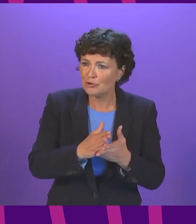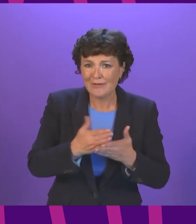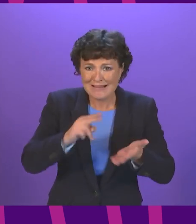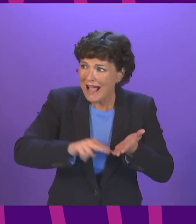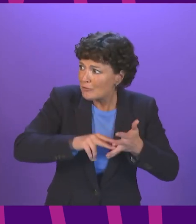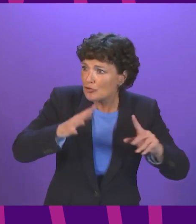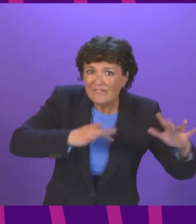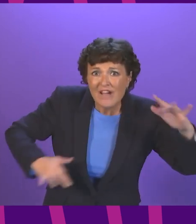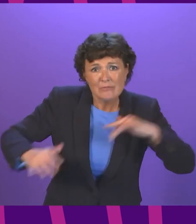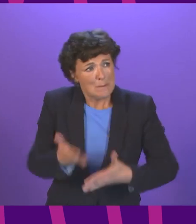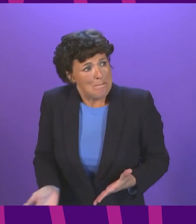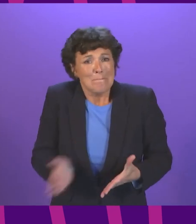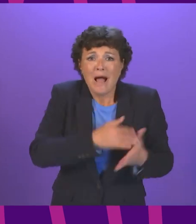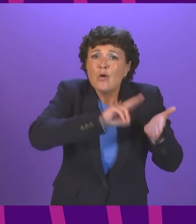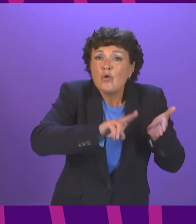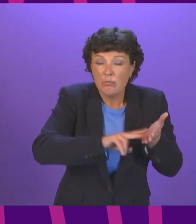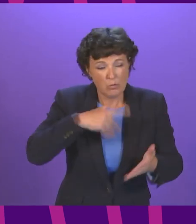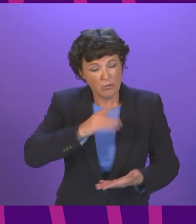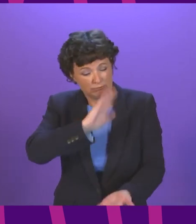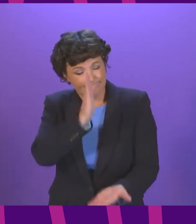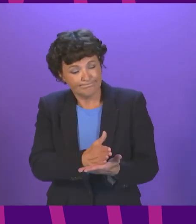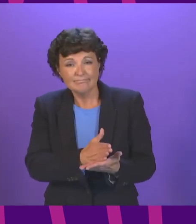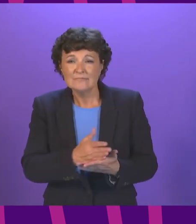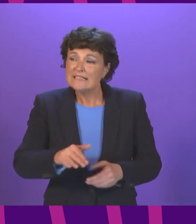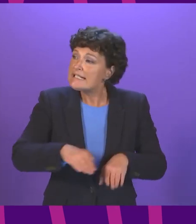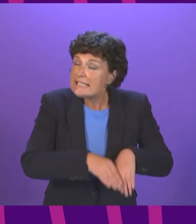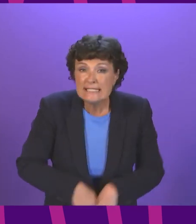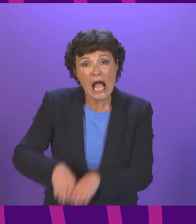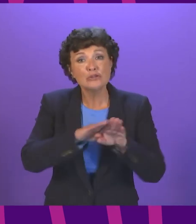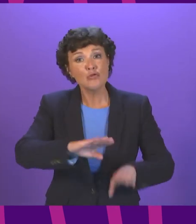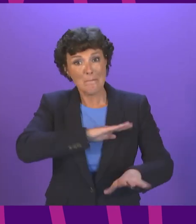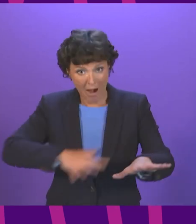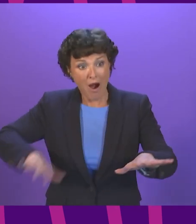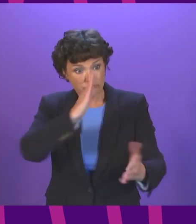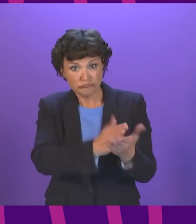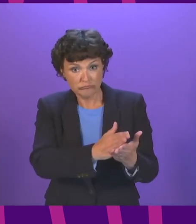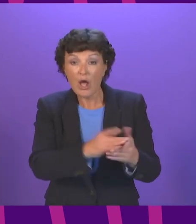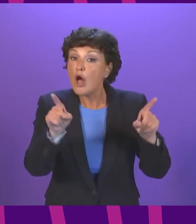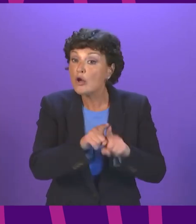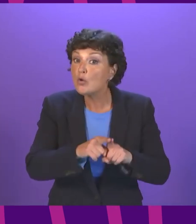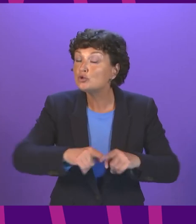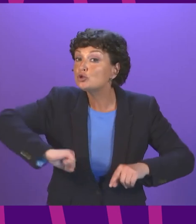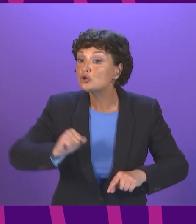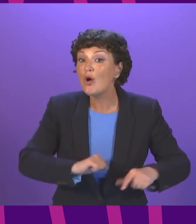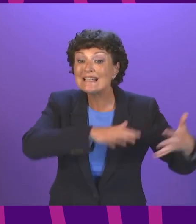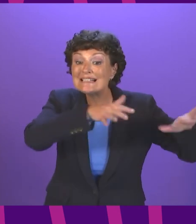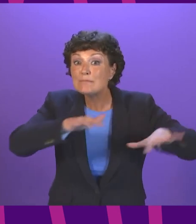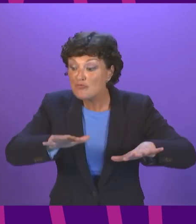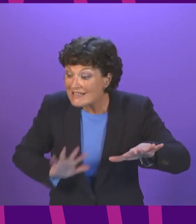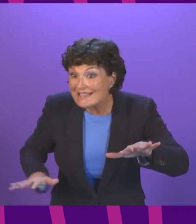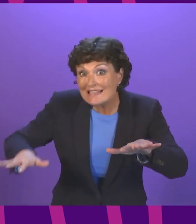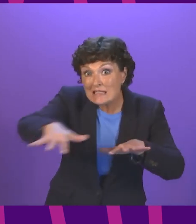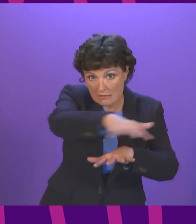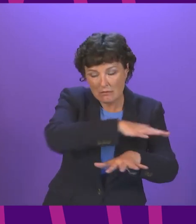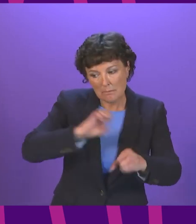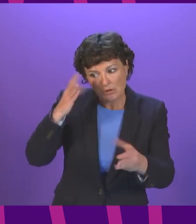designate a new national park and ensure that 10% of Scotland's marine environment becomes highly protected And over the Parliament,